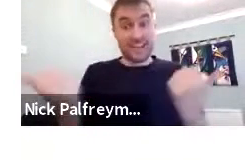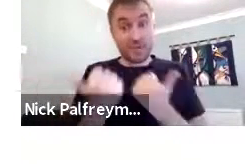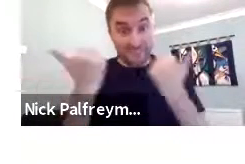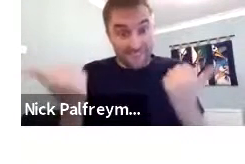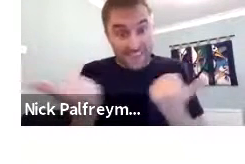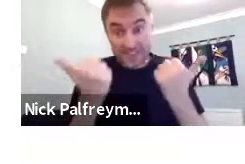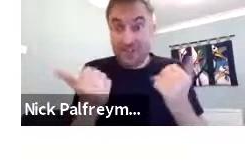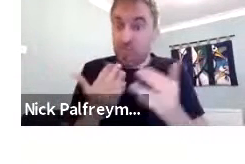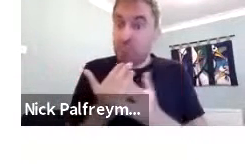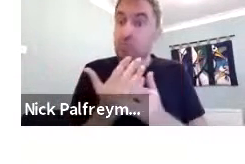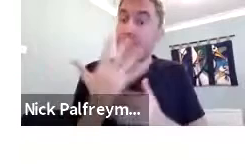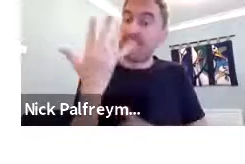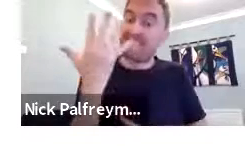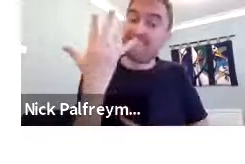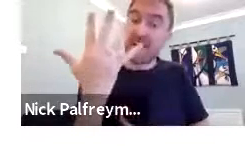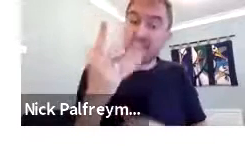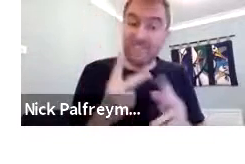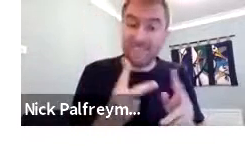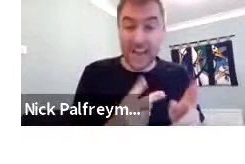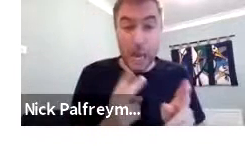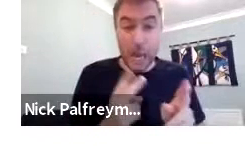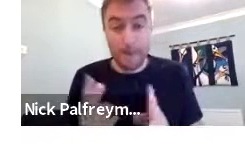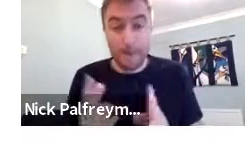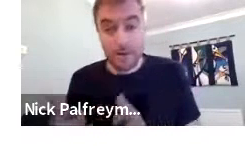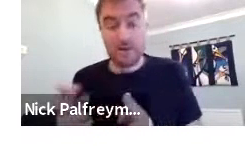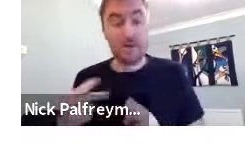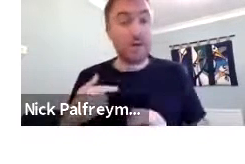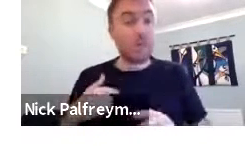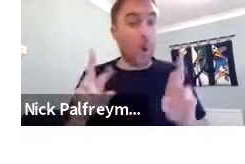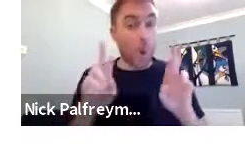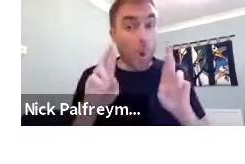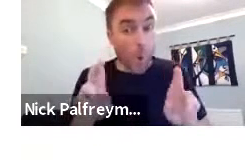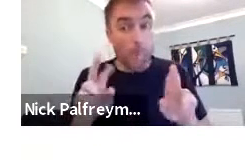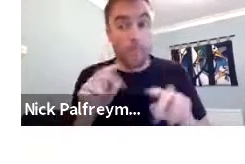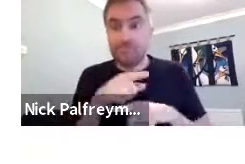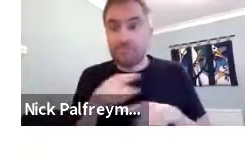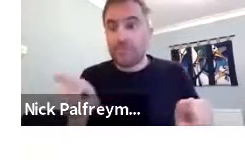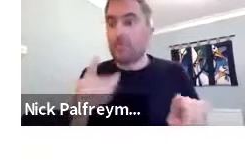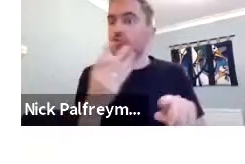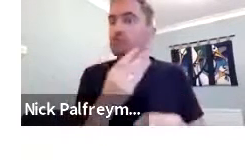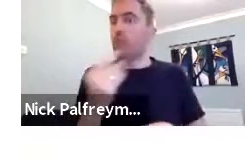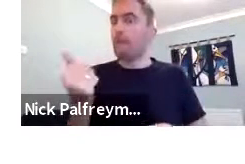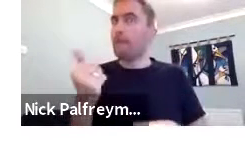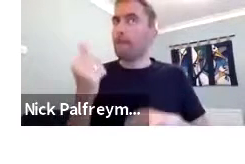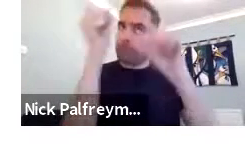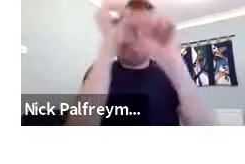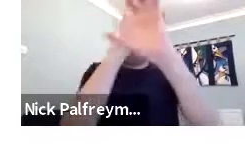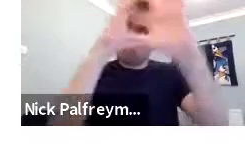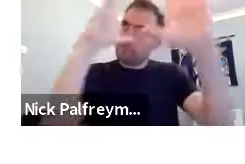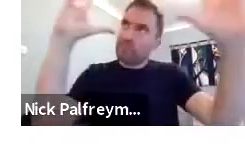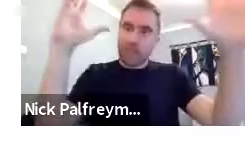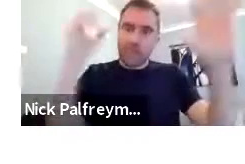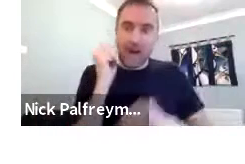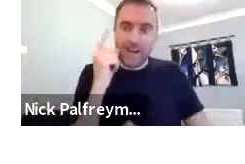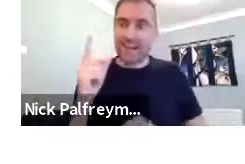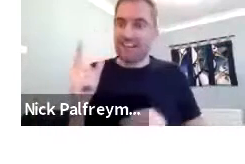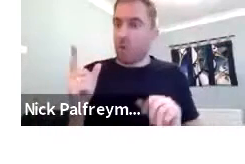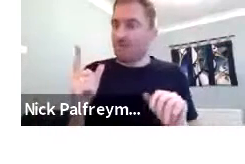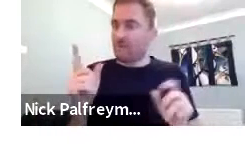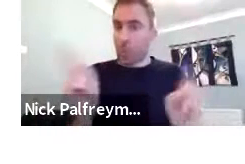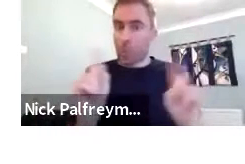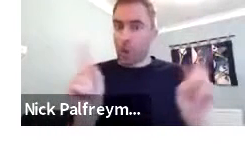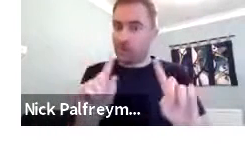So that's my presentation finished. My presentation through five clips. I hope